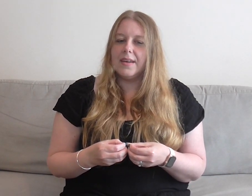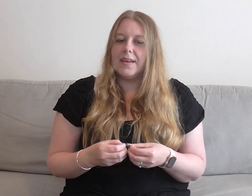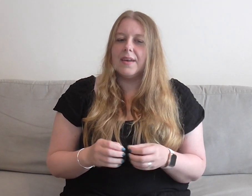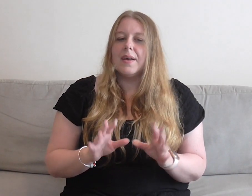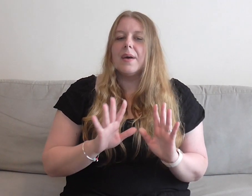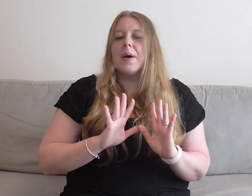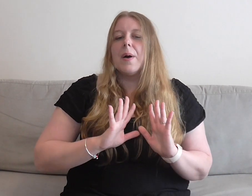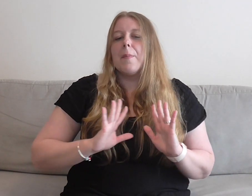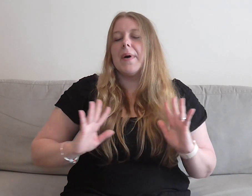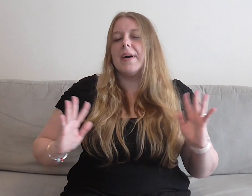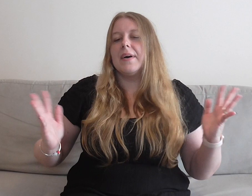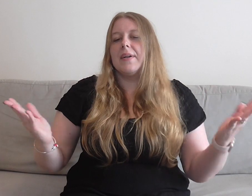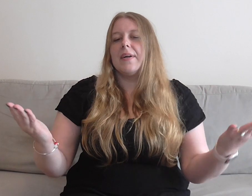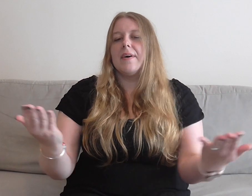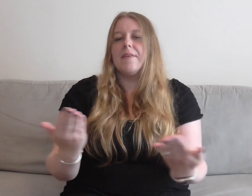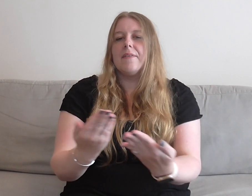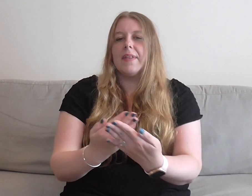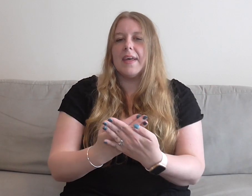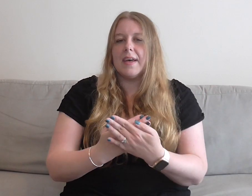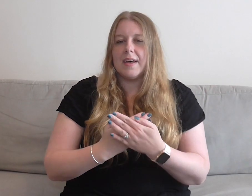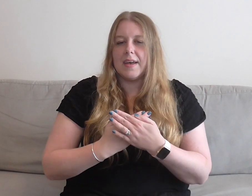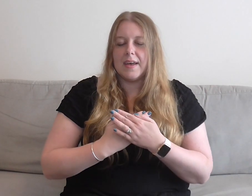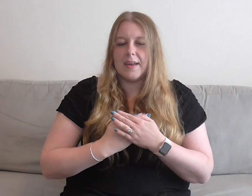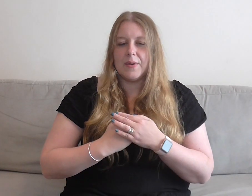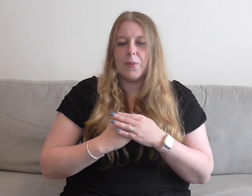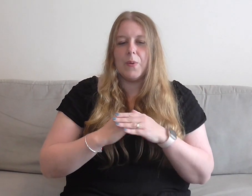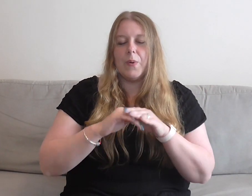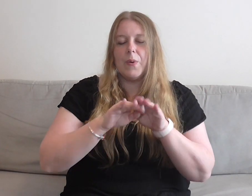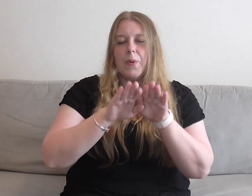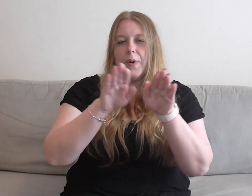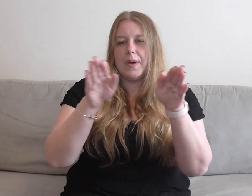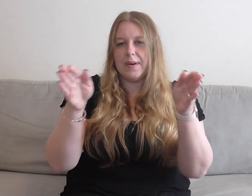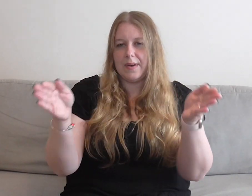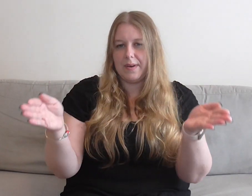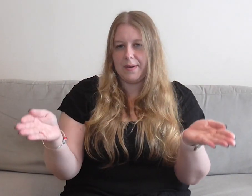Part of that world world